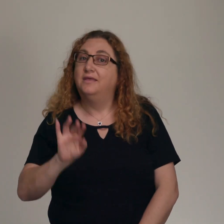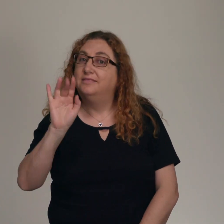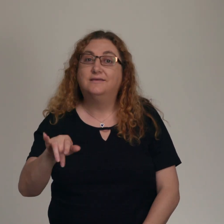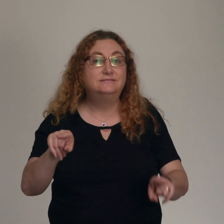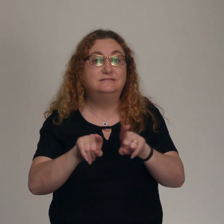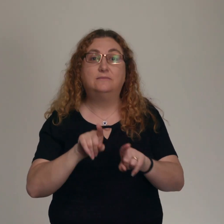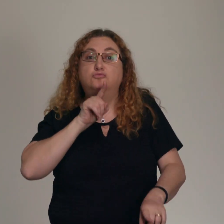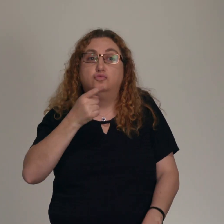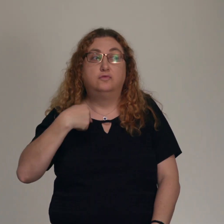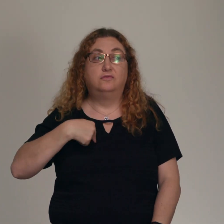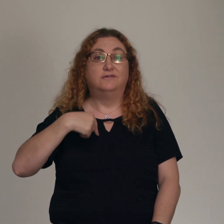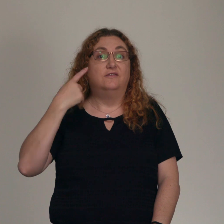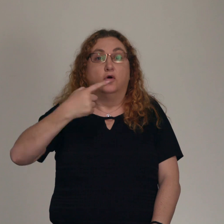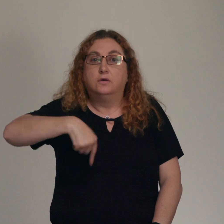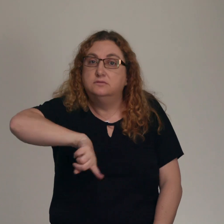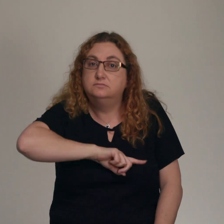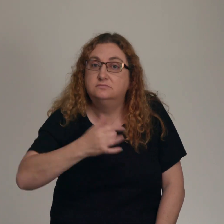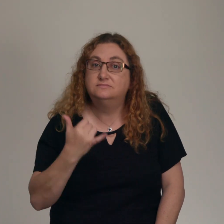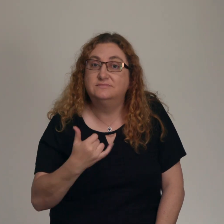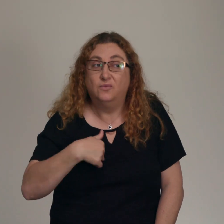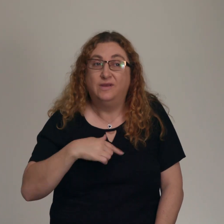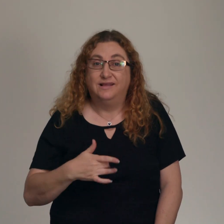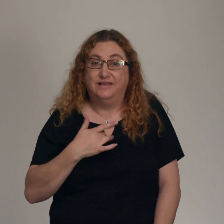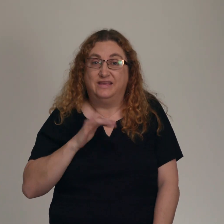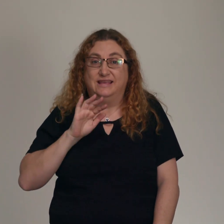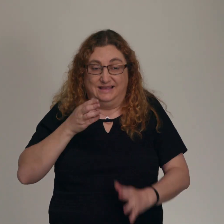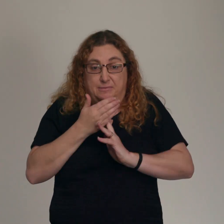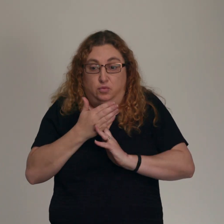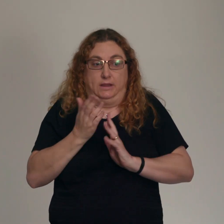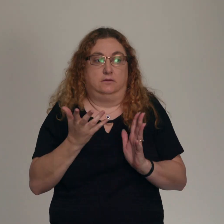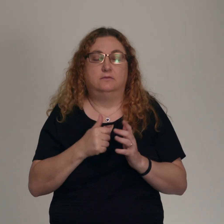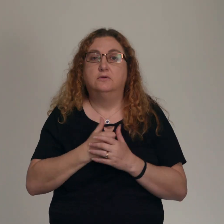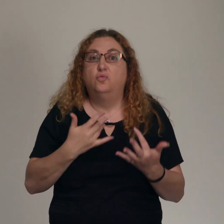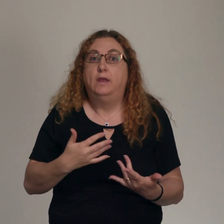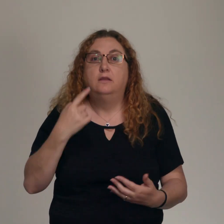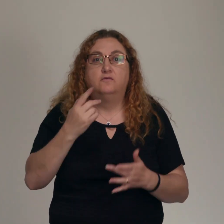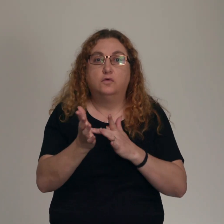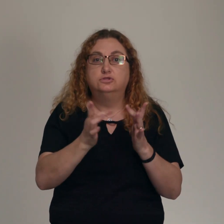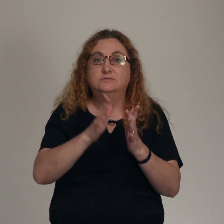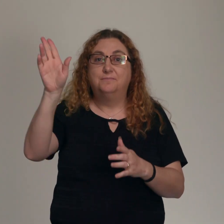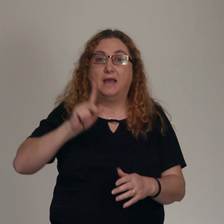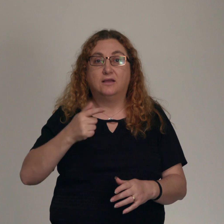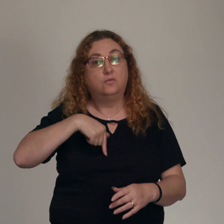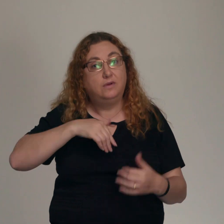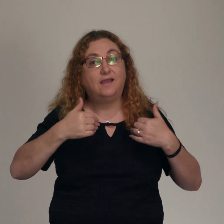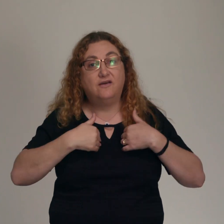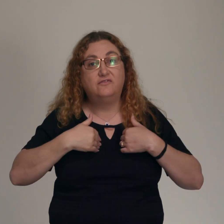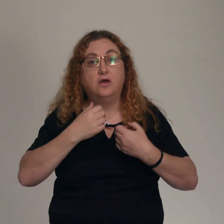today. We are living also in an in-between. And we also have a rescuer teacher. We have someone who sat up on